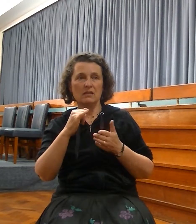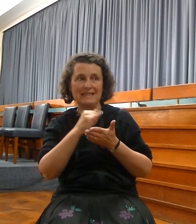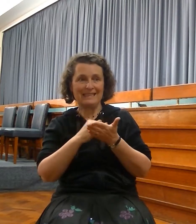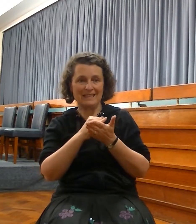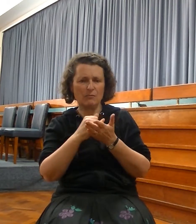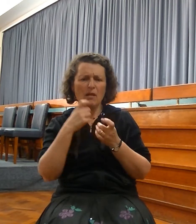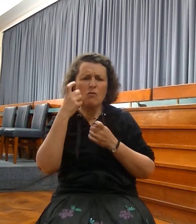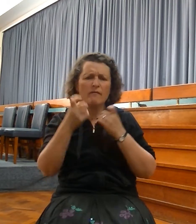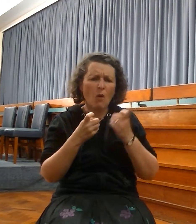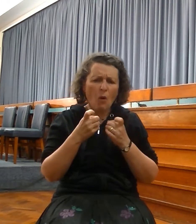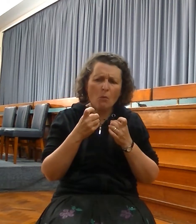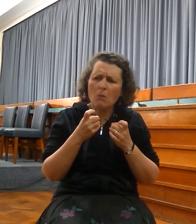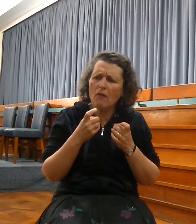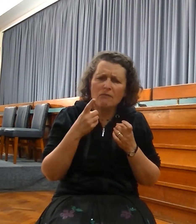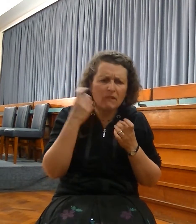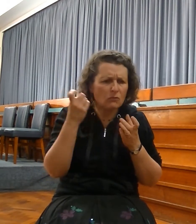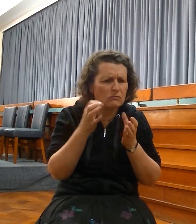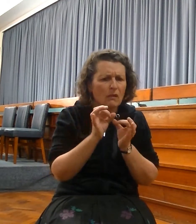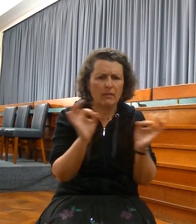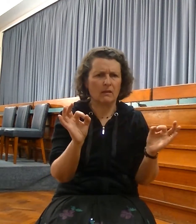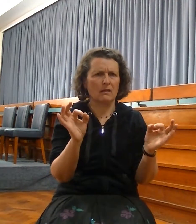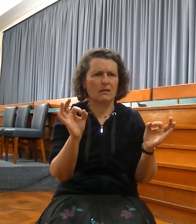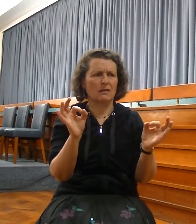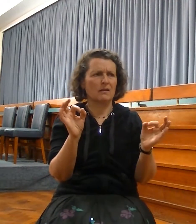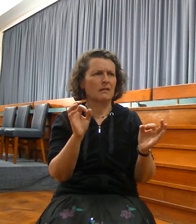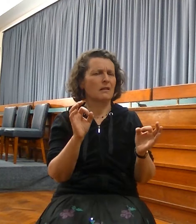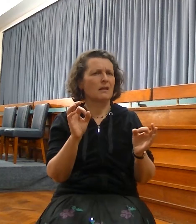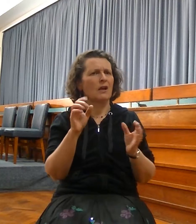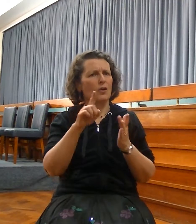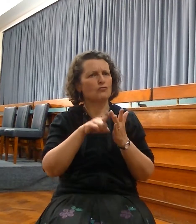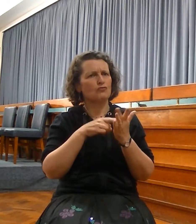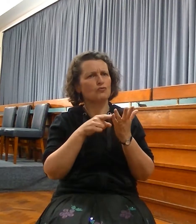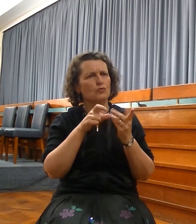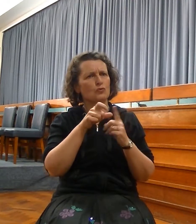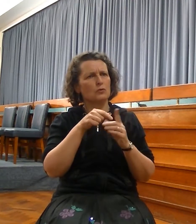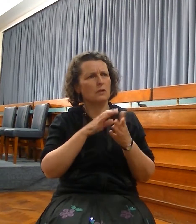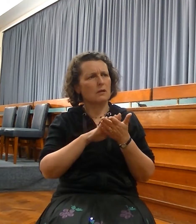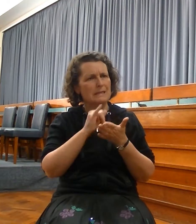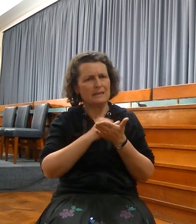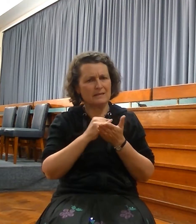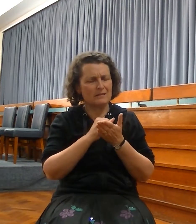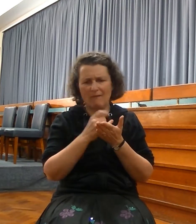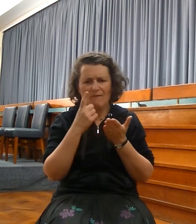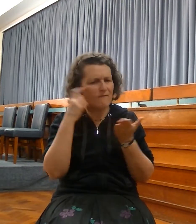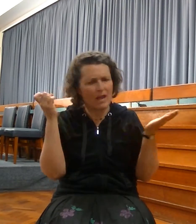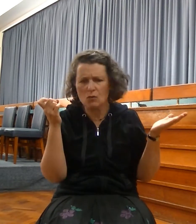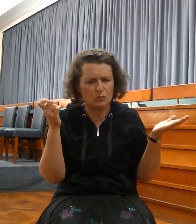be none. And the sins of Judah, and they shall not be found, for I will pardon